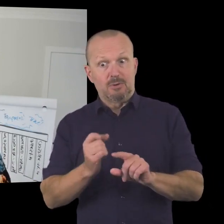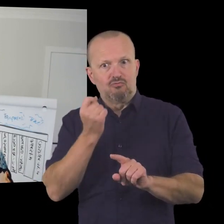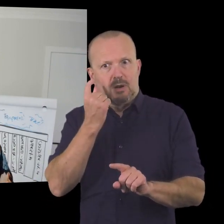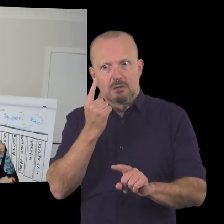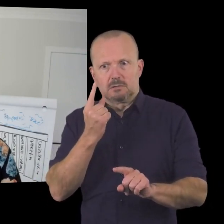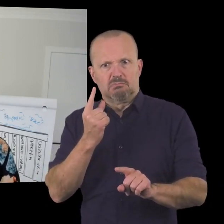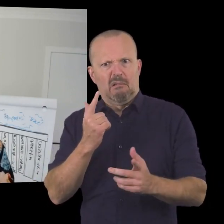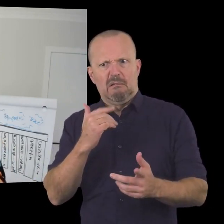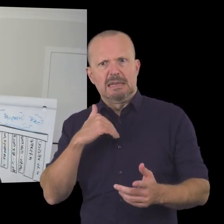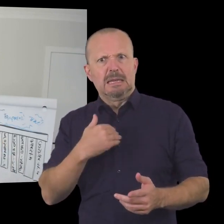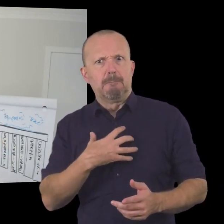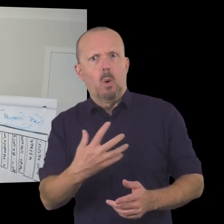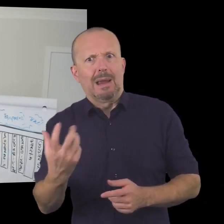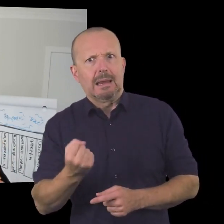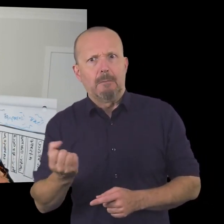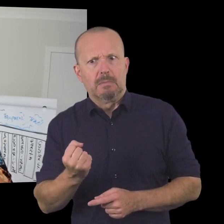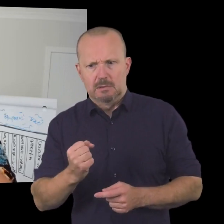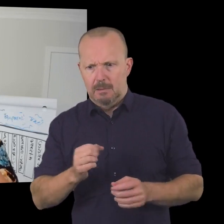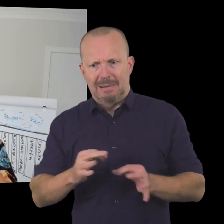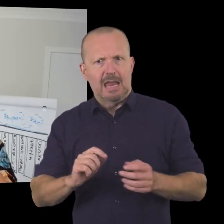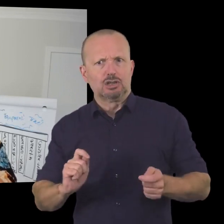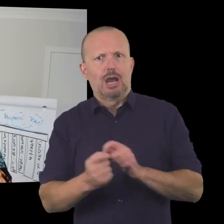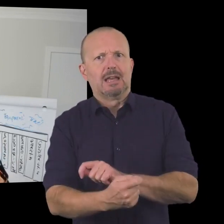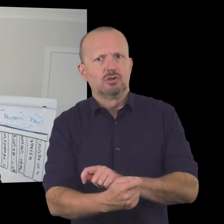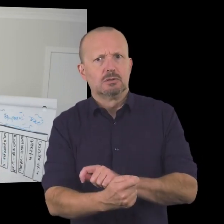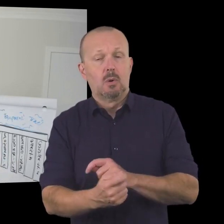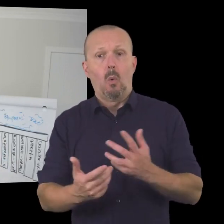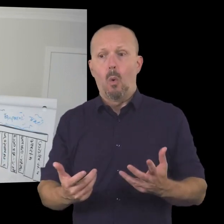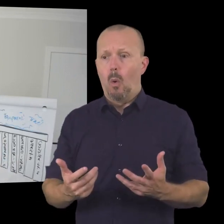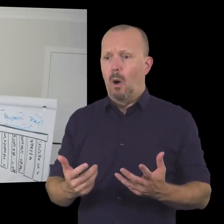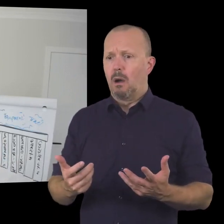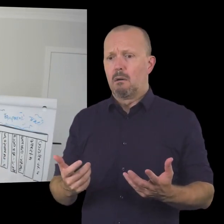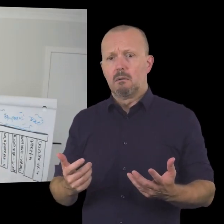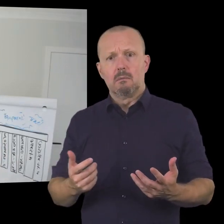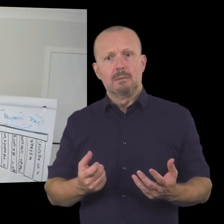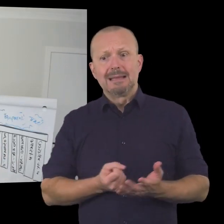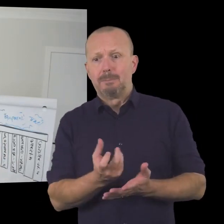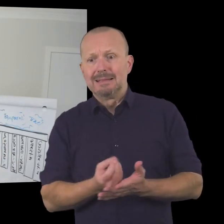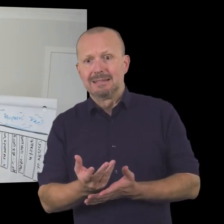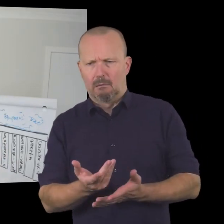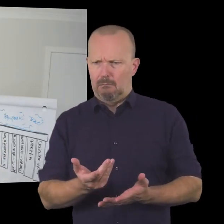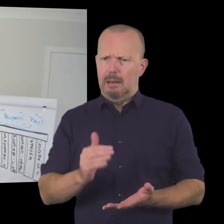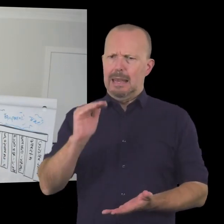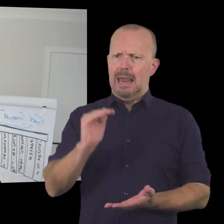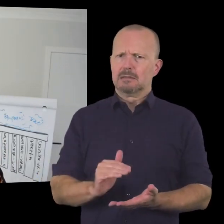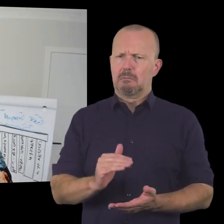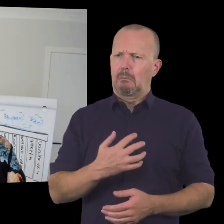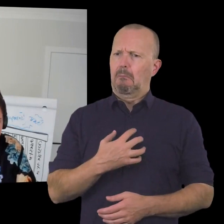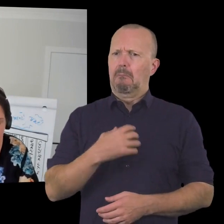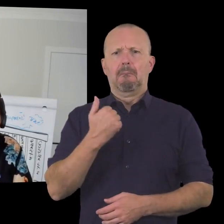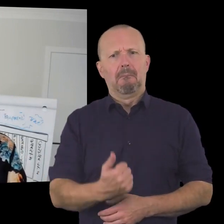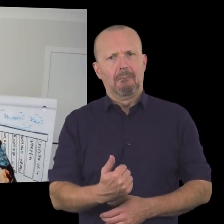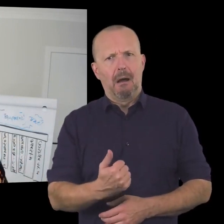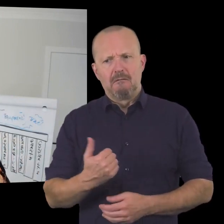income than you uh than you anticipated you might be able to change your plan in terms of down the track and what you'd like to raise uh from a different income stream